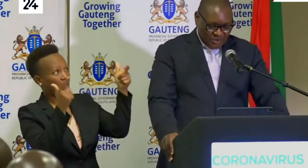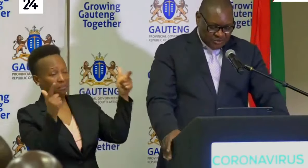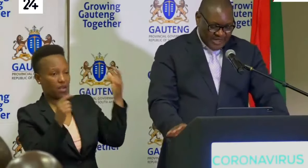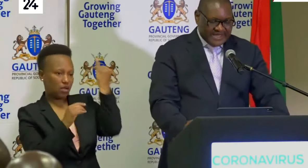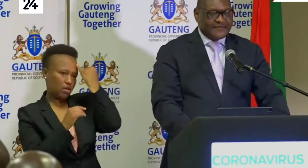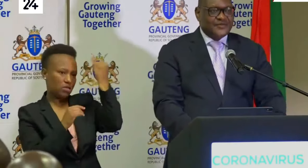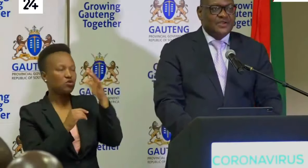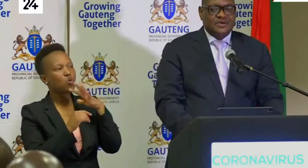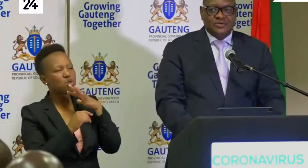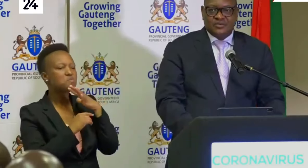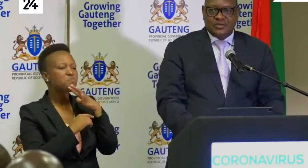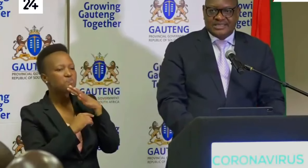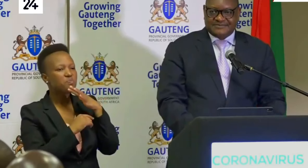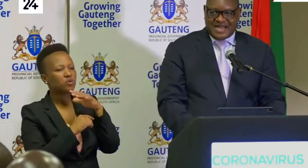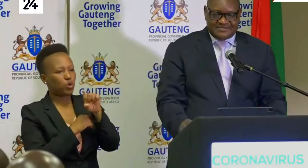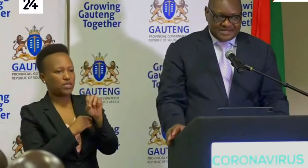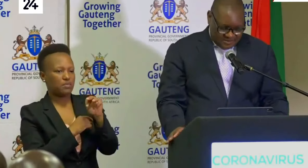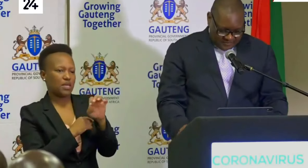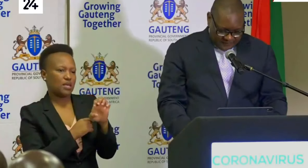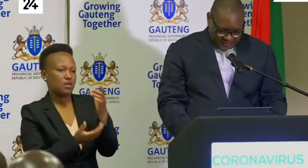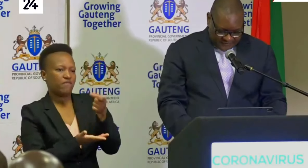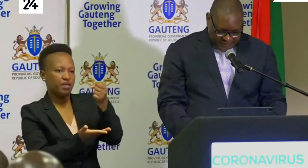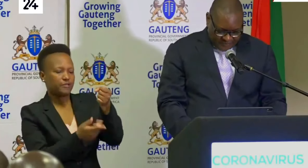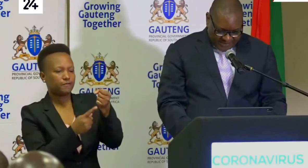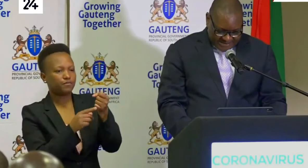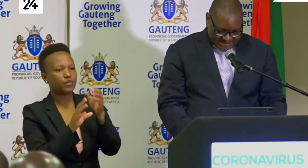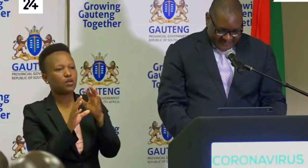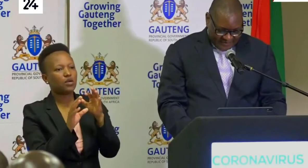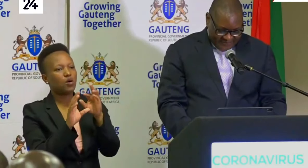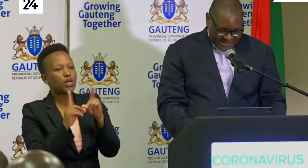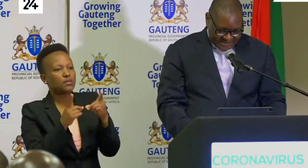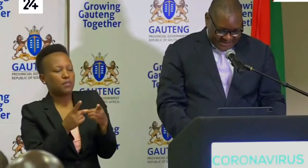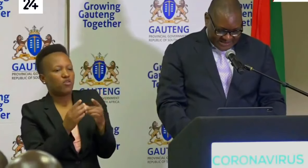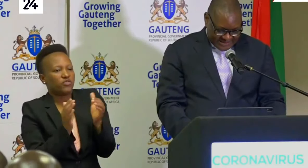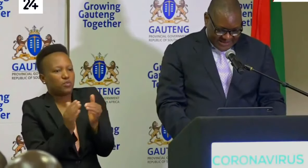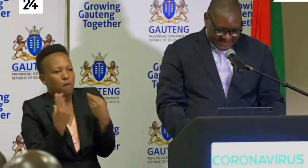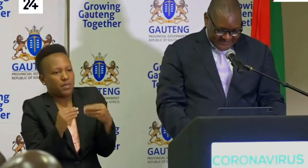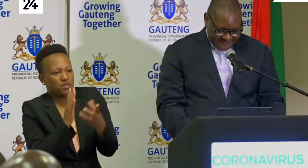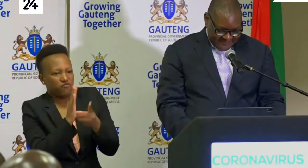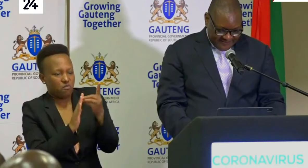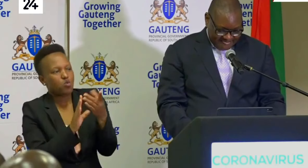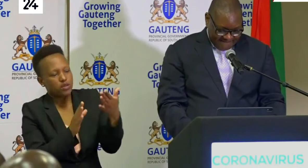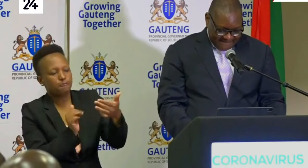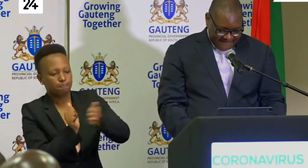We are also working with the Department of Small Business Development government in this regard.